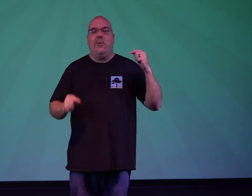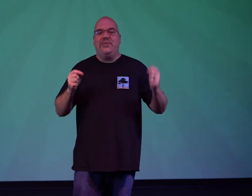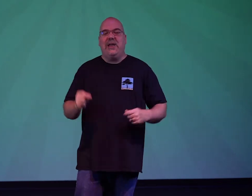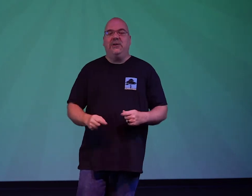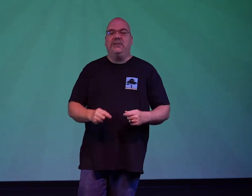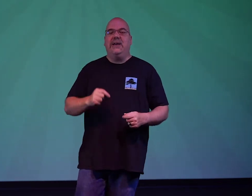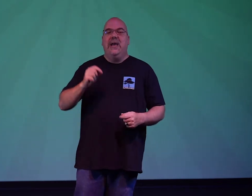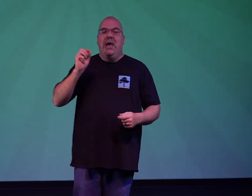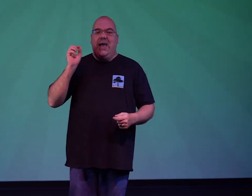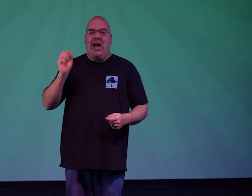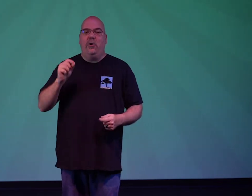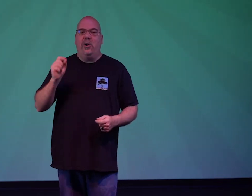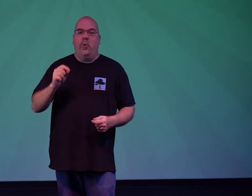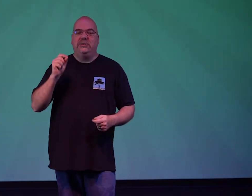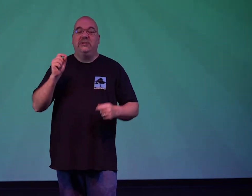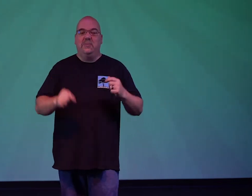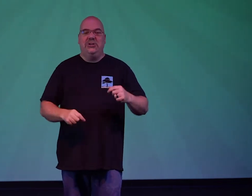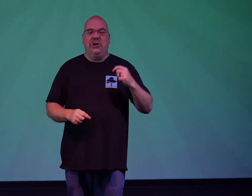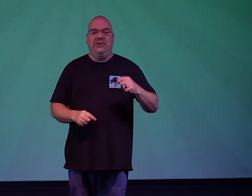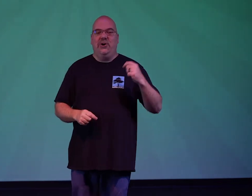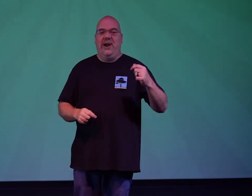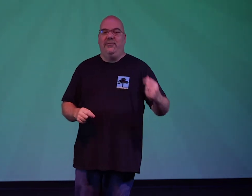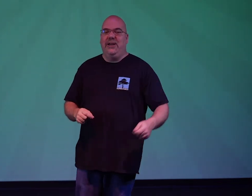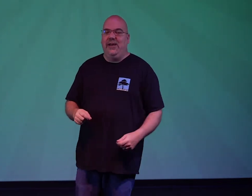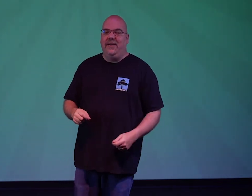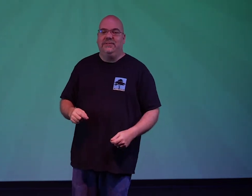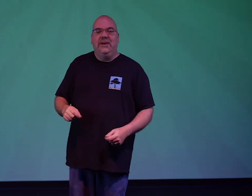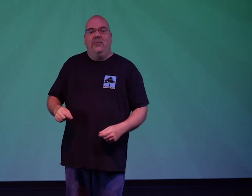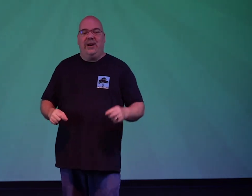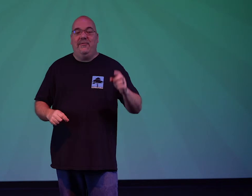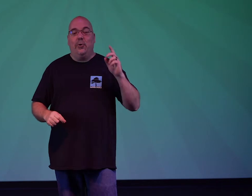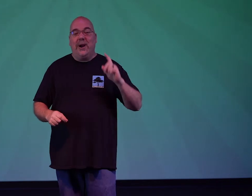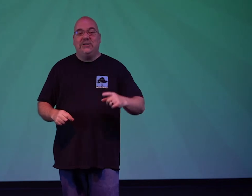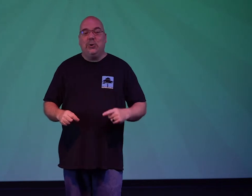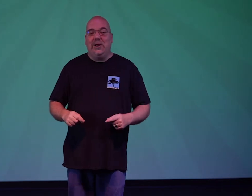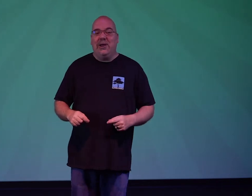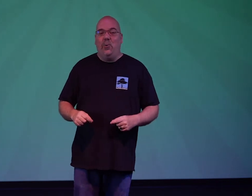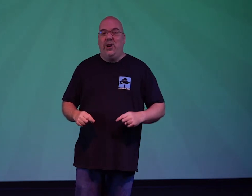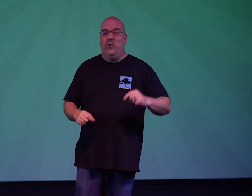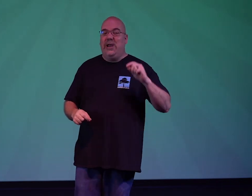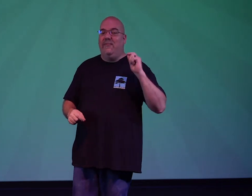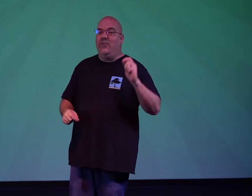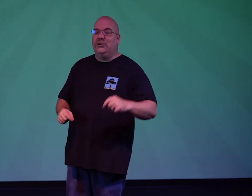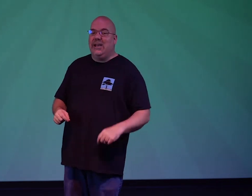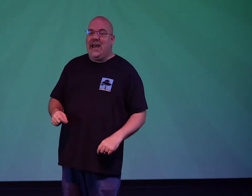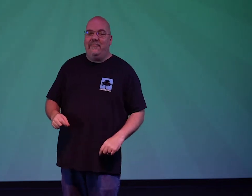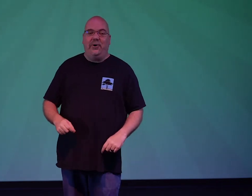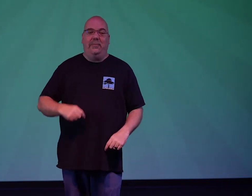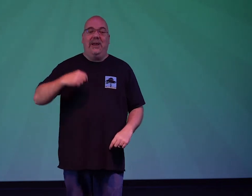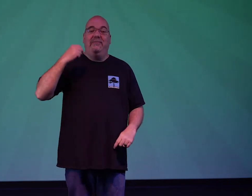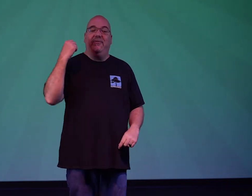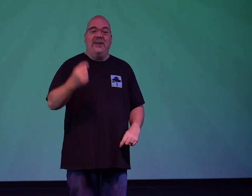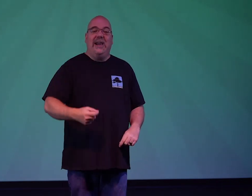going to talk about what that looks like and how God wants us to be generous in our everyday lives we're going to have a great story about a widow who gave all that she